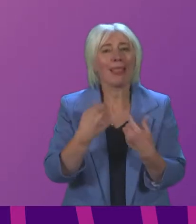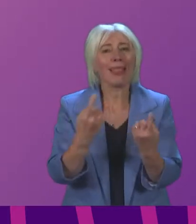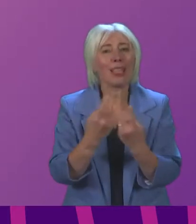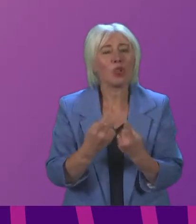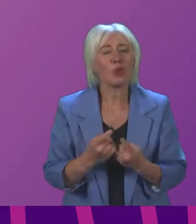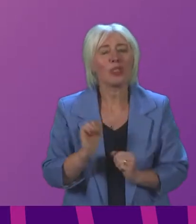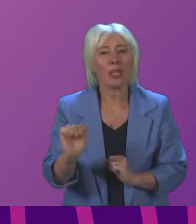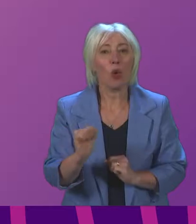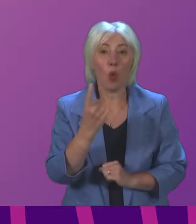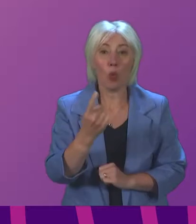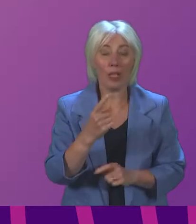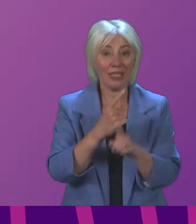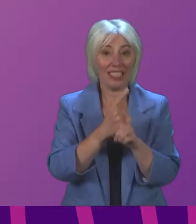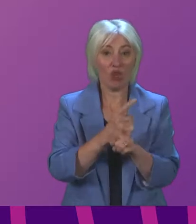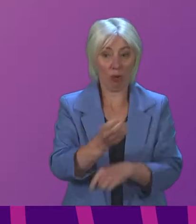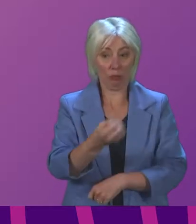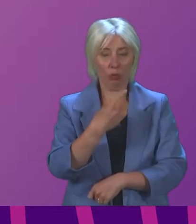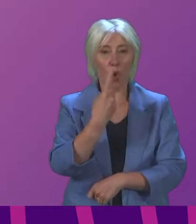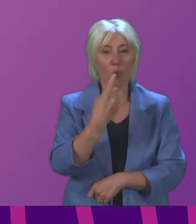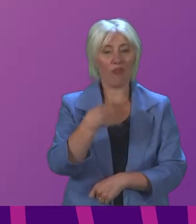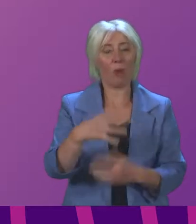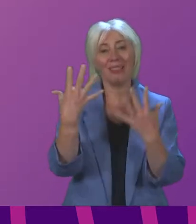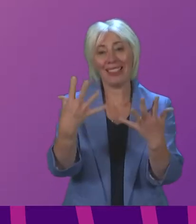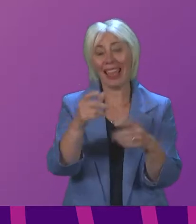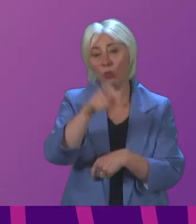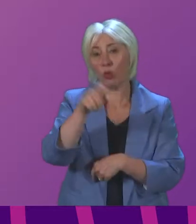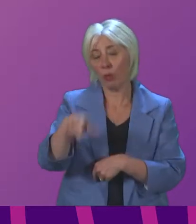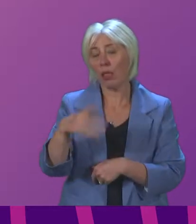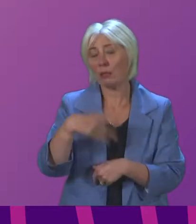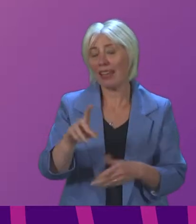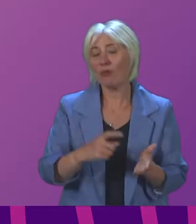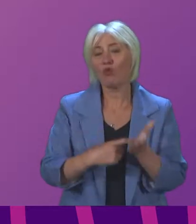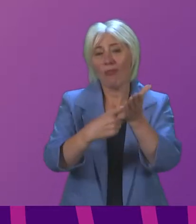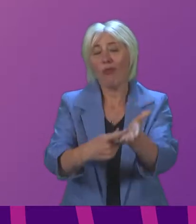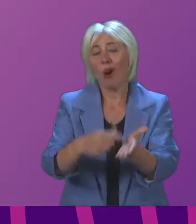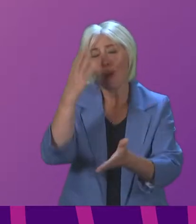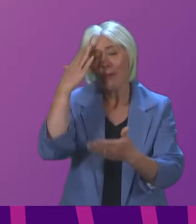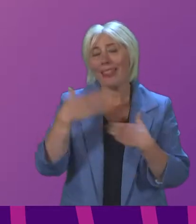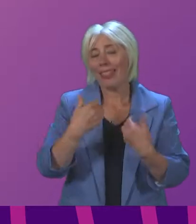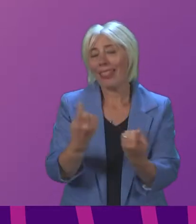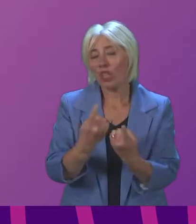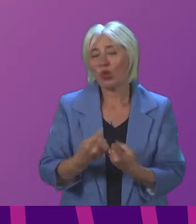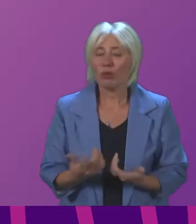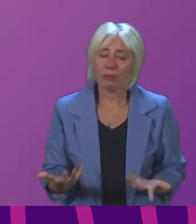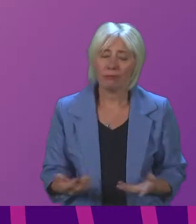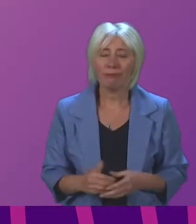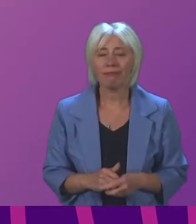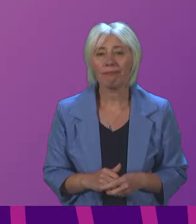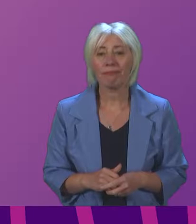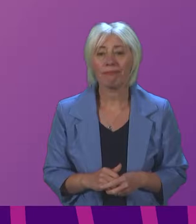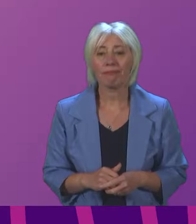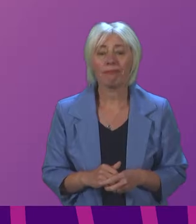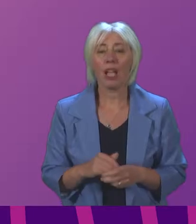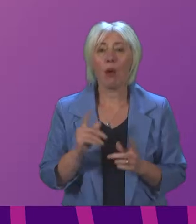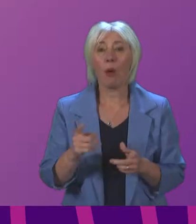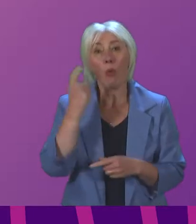teacher telling me that one out of ten pupils has been referred for mental health issues as an aside Deputy Presiding Officer when